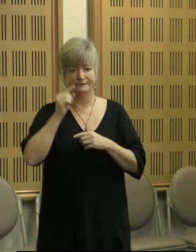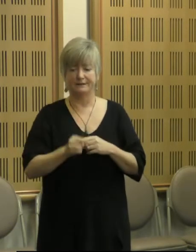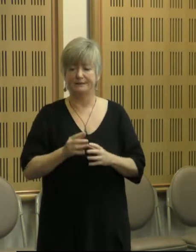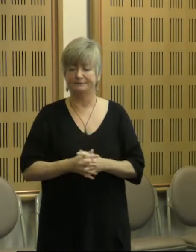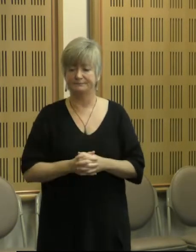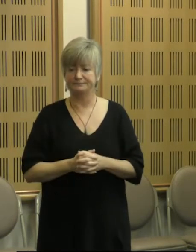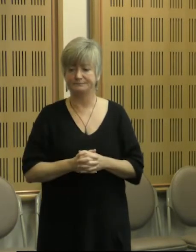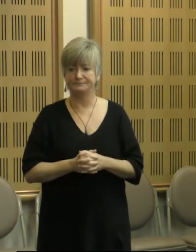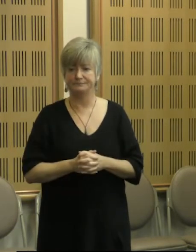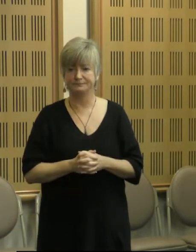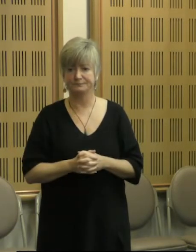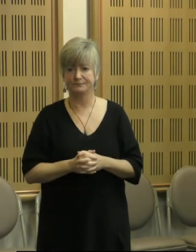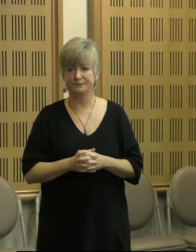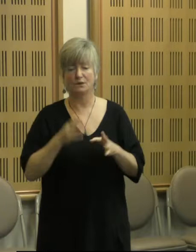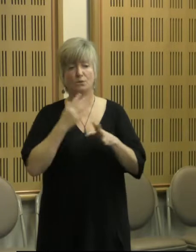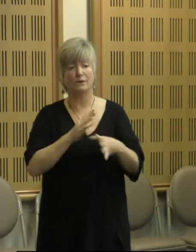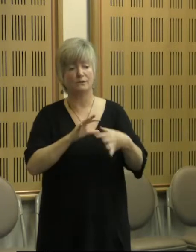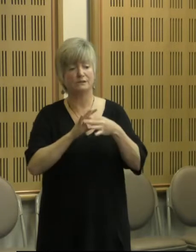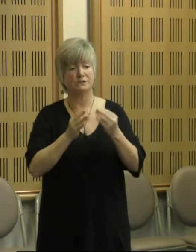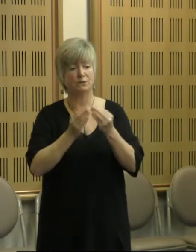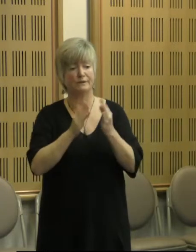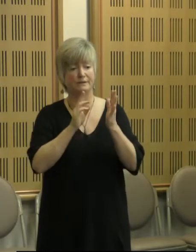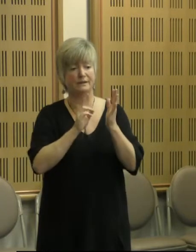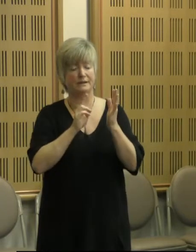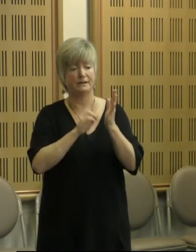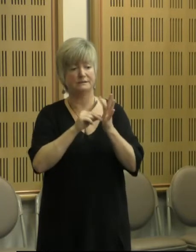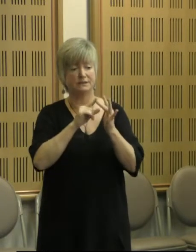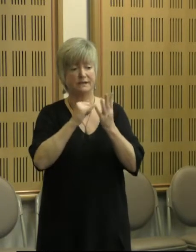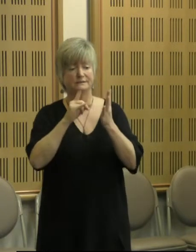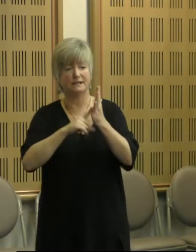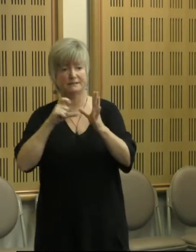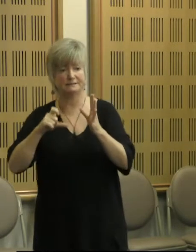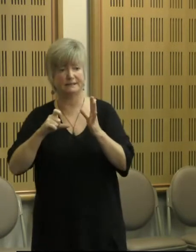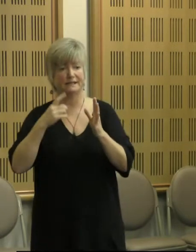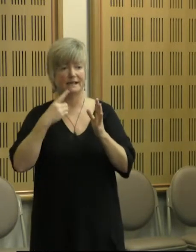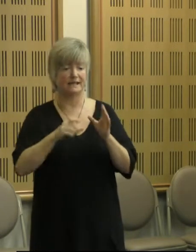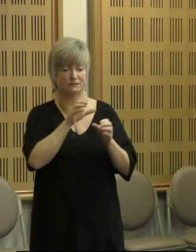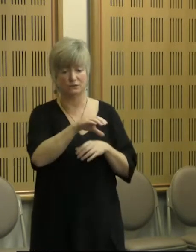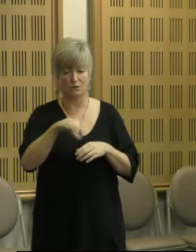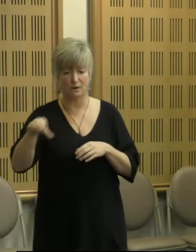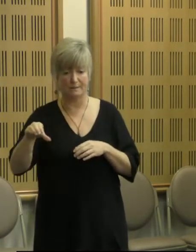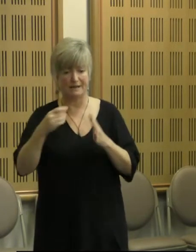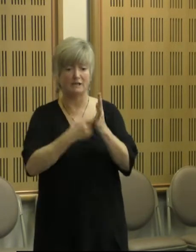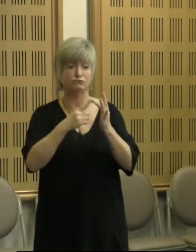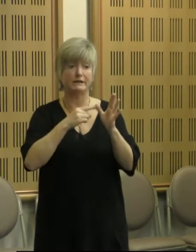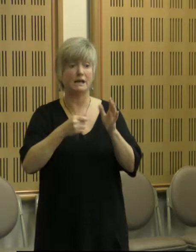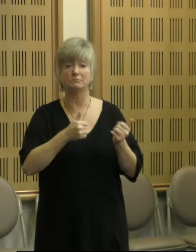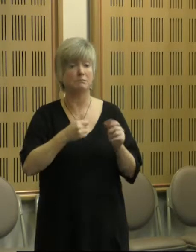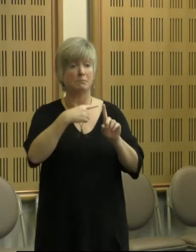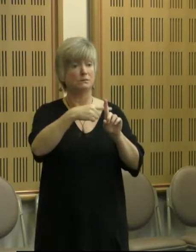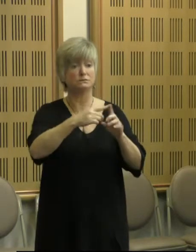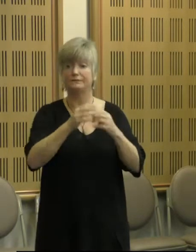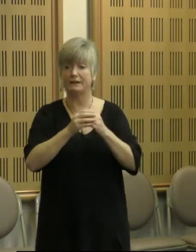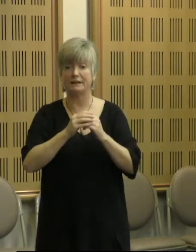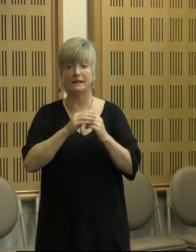The working relationships between the LACs, NDIA and the cooperatives, and indeed REAC, are overall now very positive and friendly and very